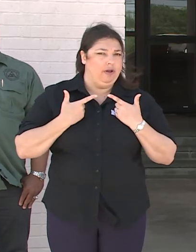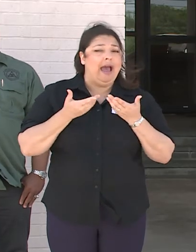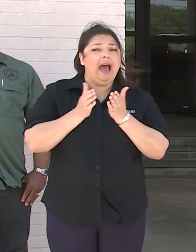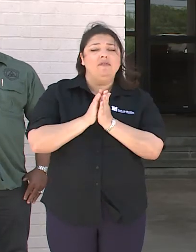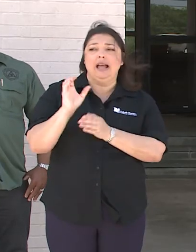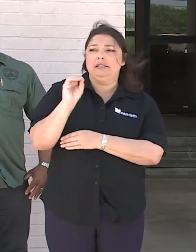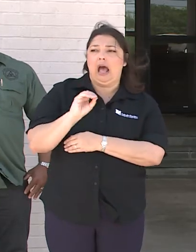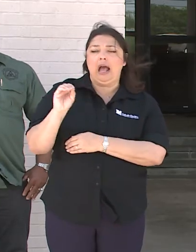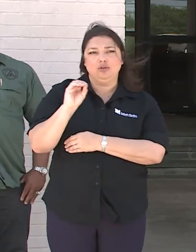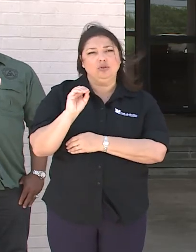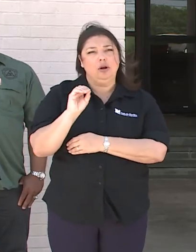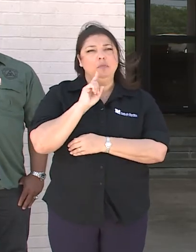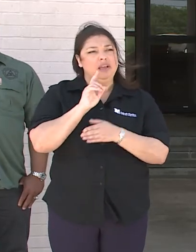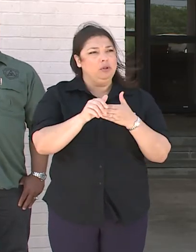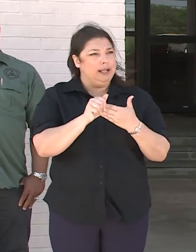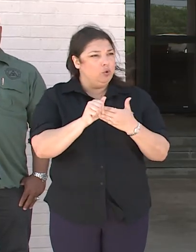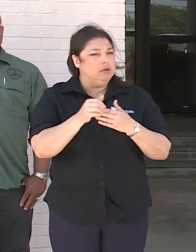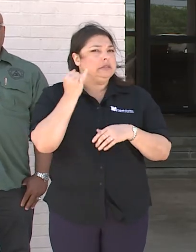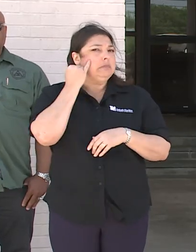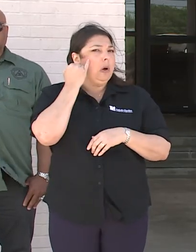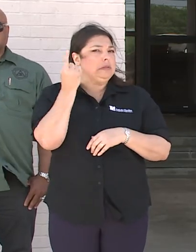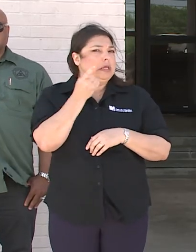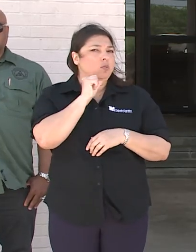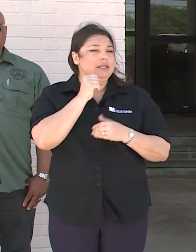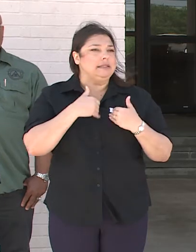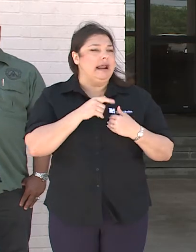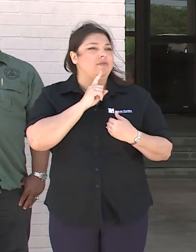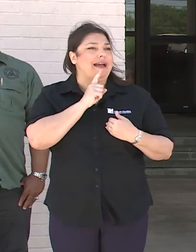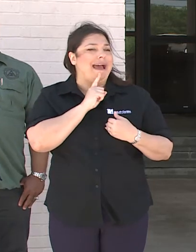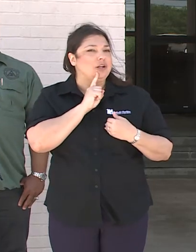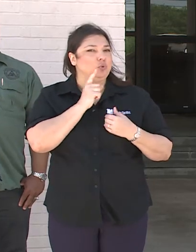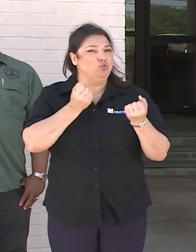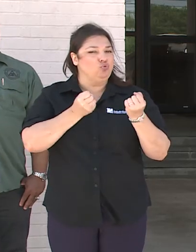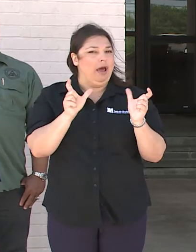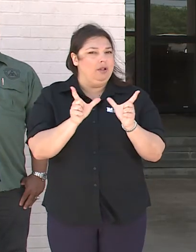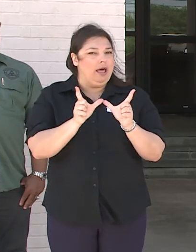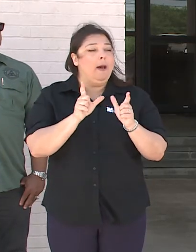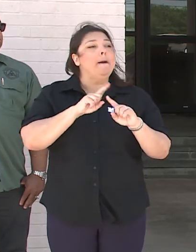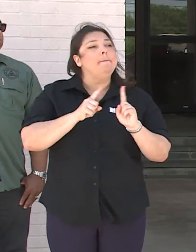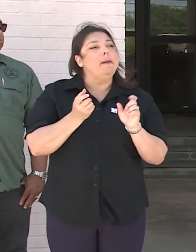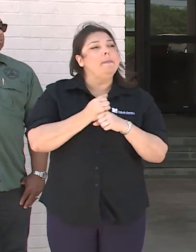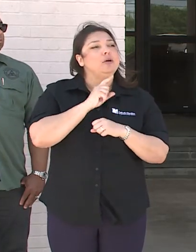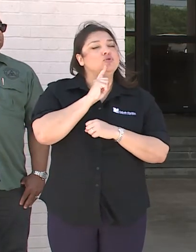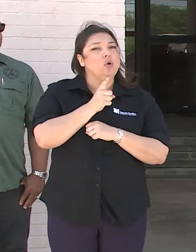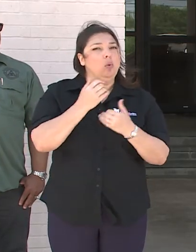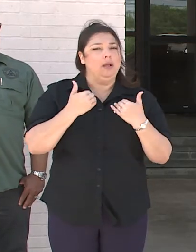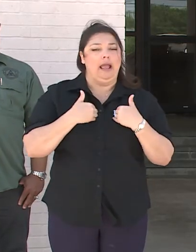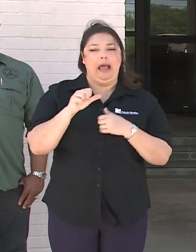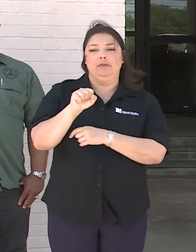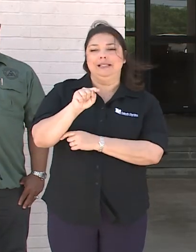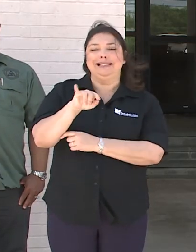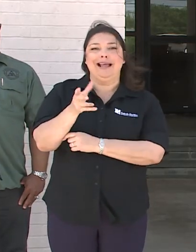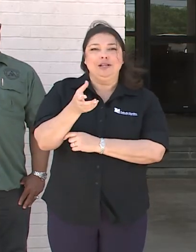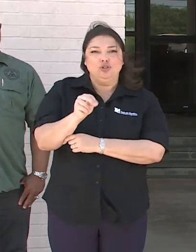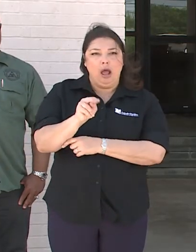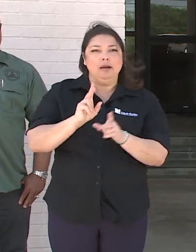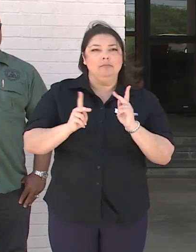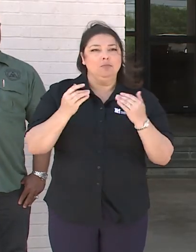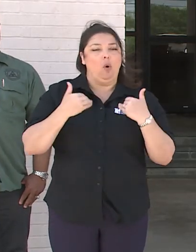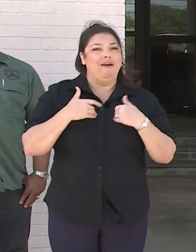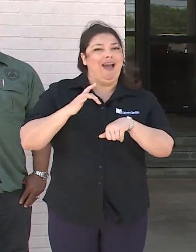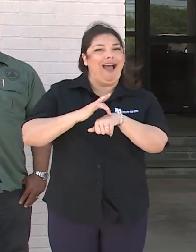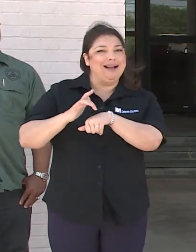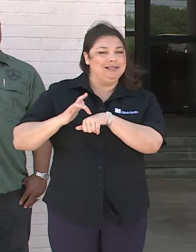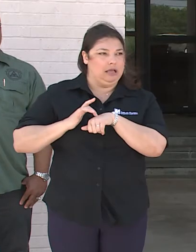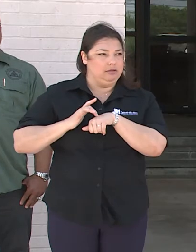Ochsner to be liberal with this, right, in case someone doesn't have an actual driver's license. But we want to make sure that we have St. John residents have this access.